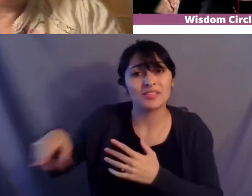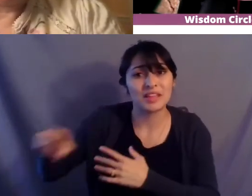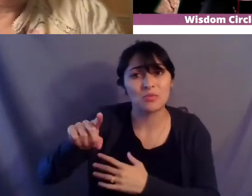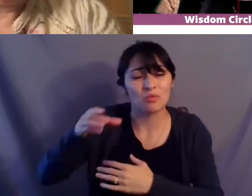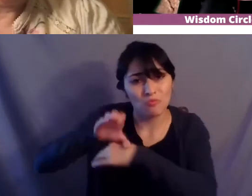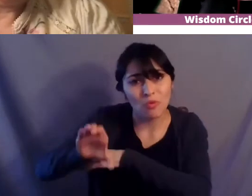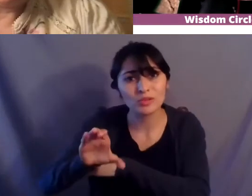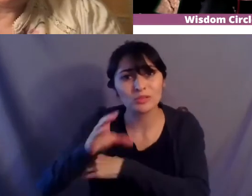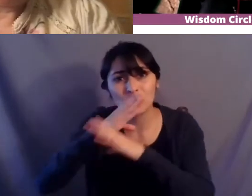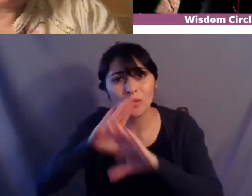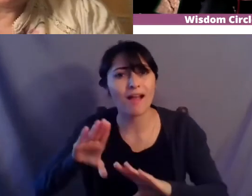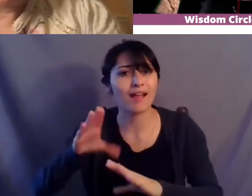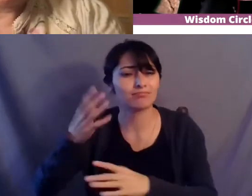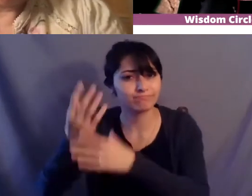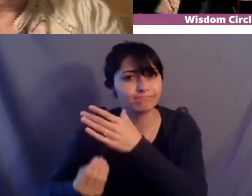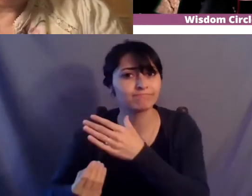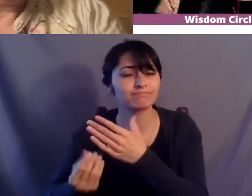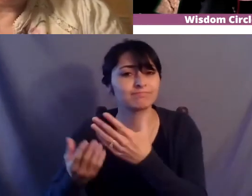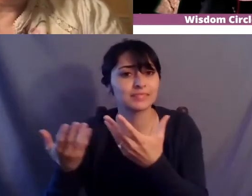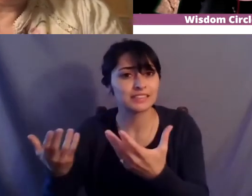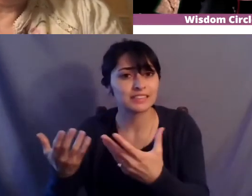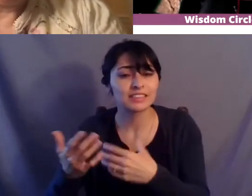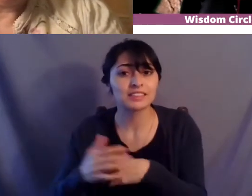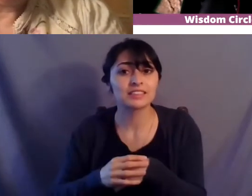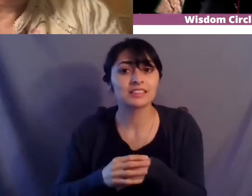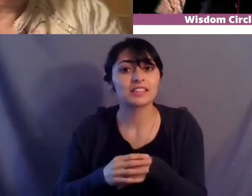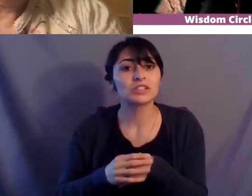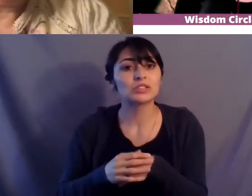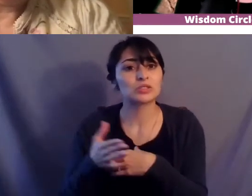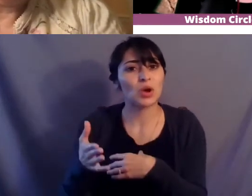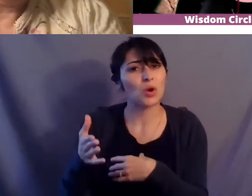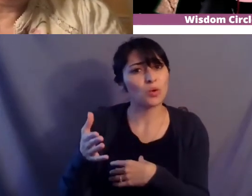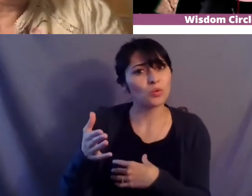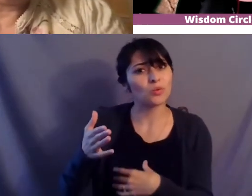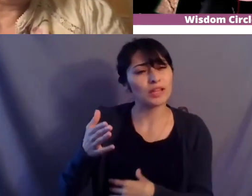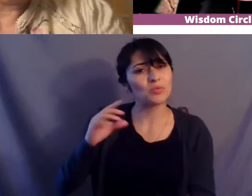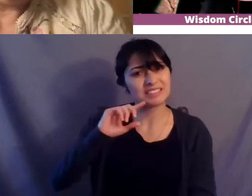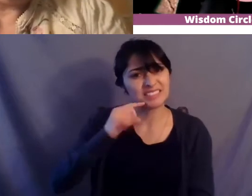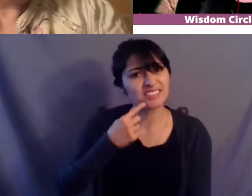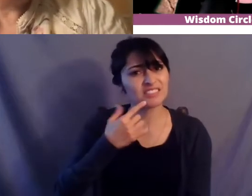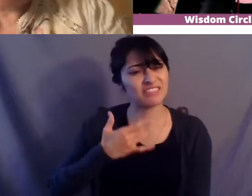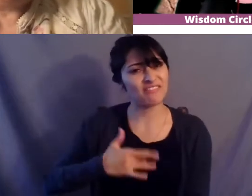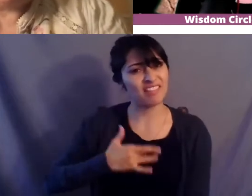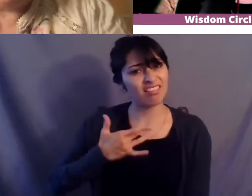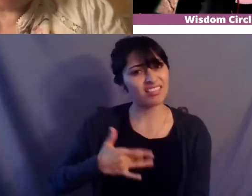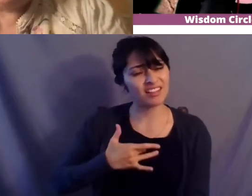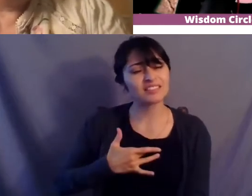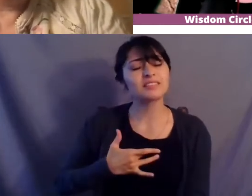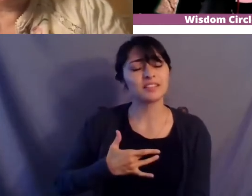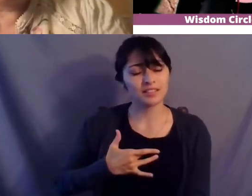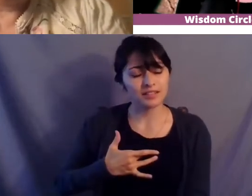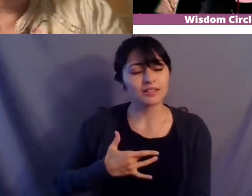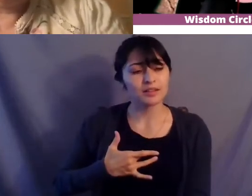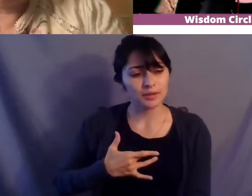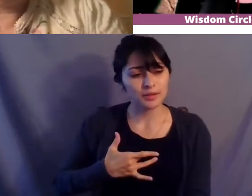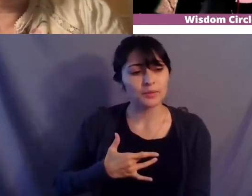make it or kids didn't make it right so so there was this real serious feeling of of having